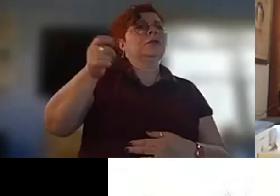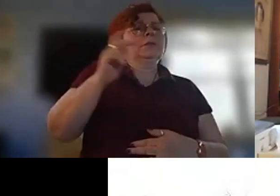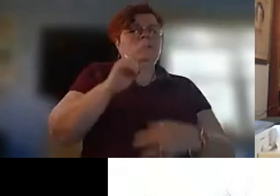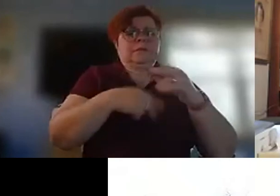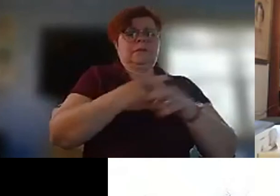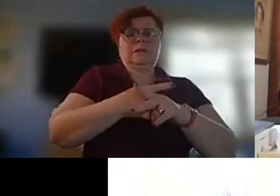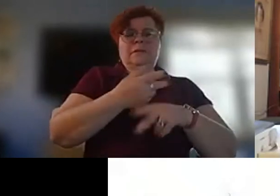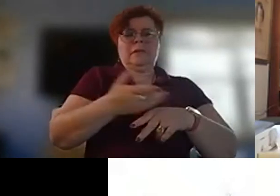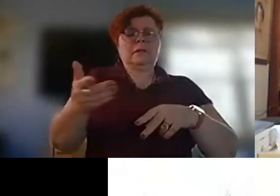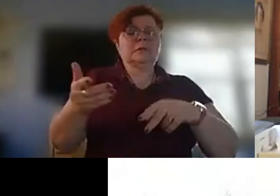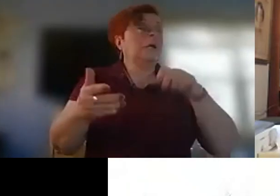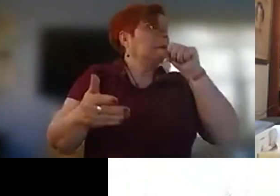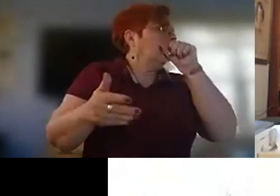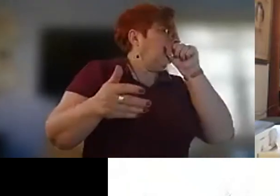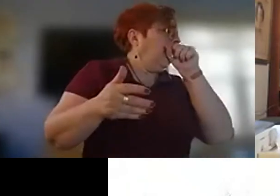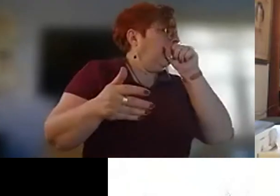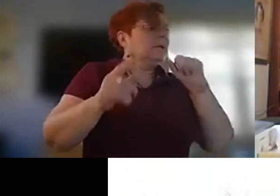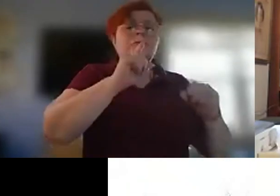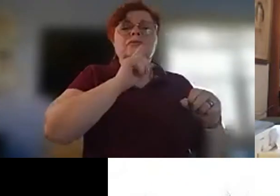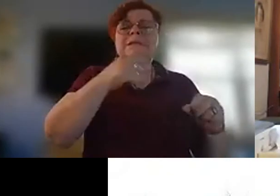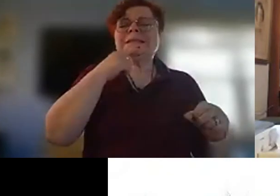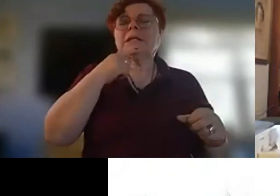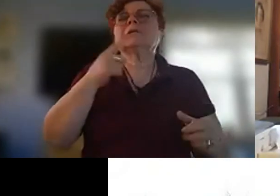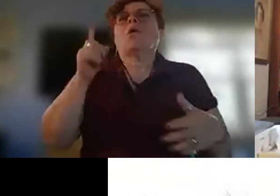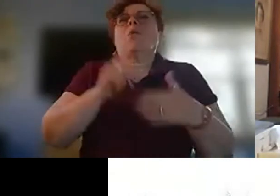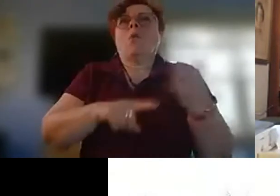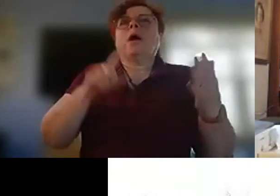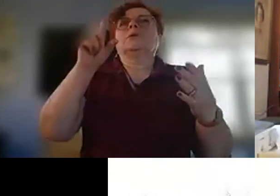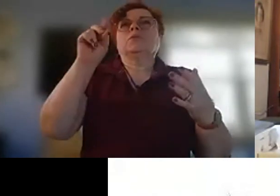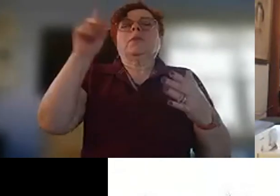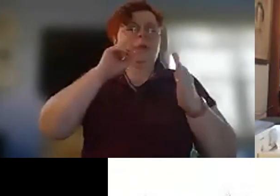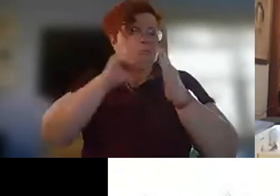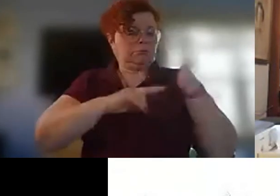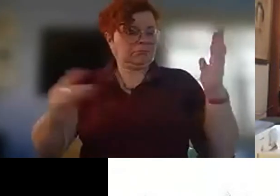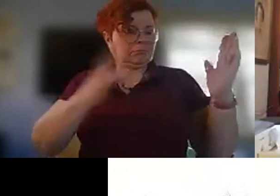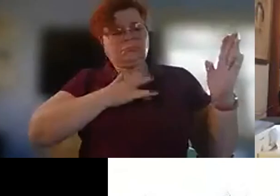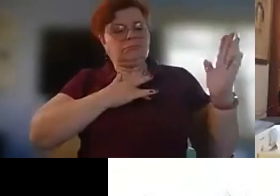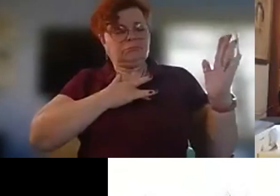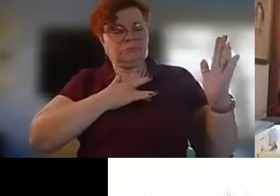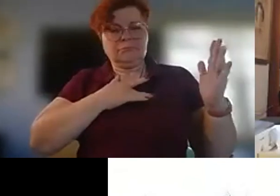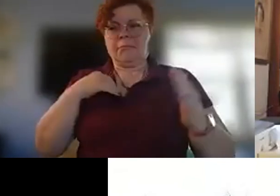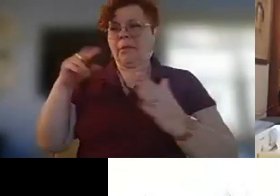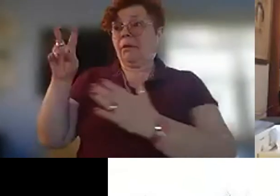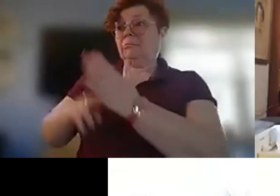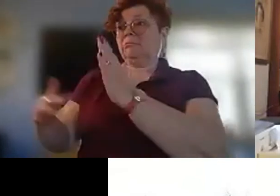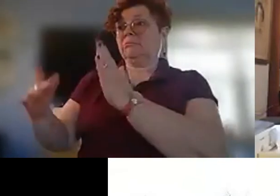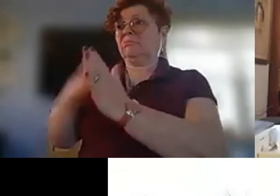really just saying you know what resonates with me i'm different from somebody else some other judge who might have some other um